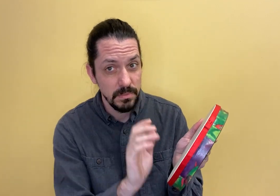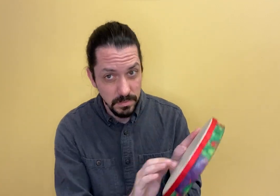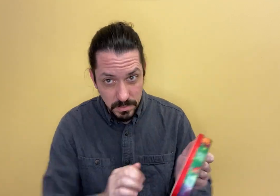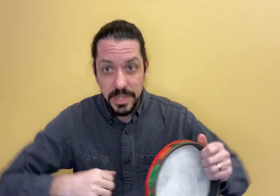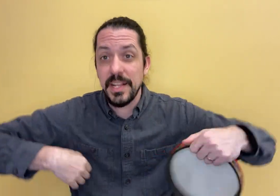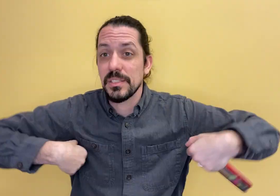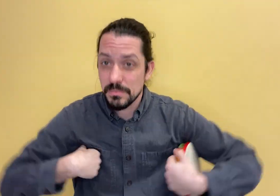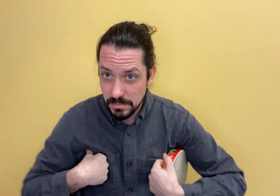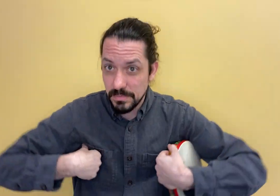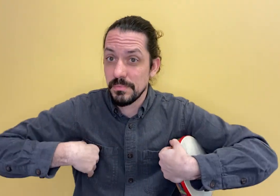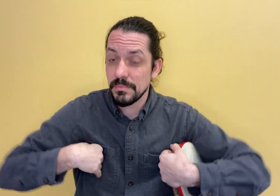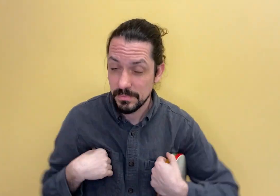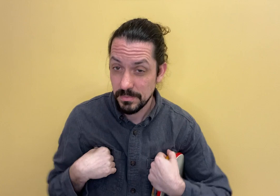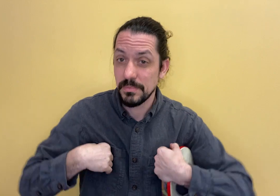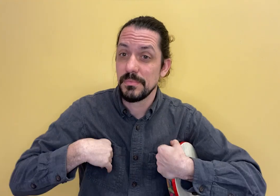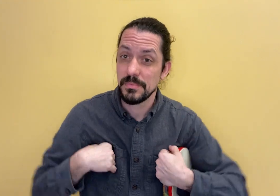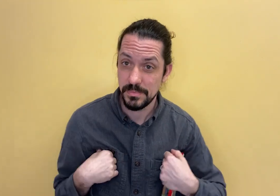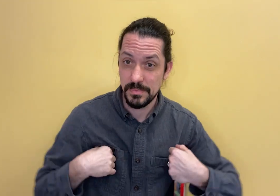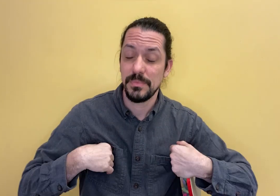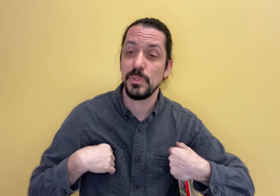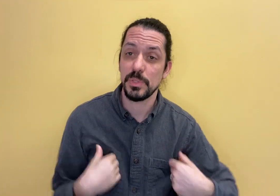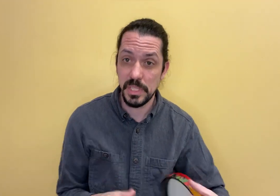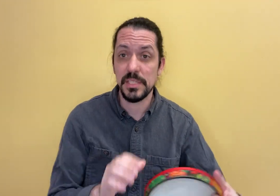And that's, which one's this?